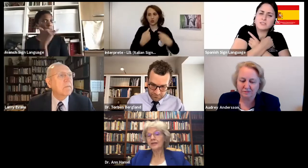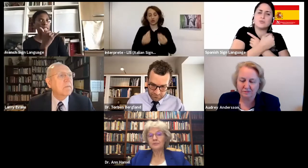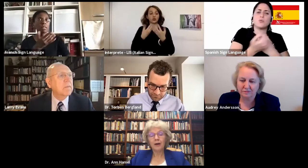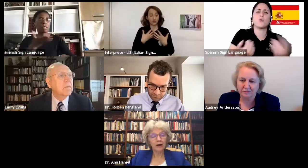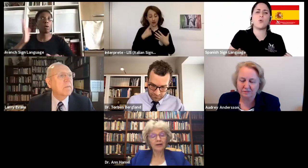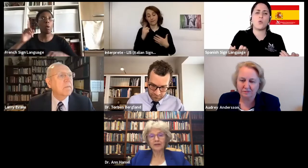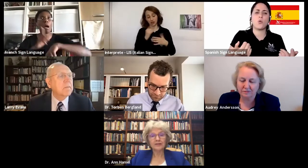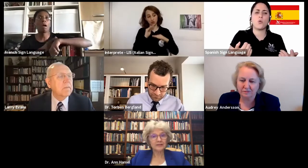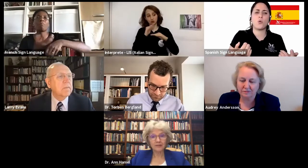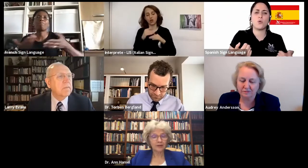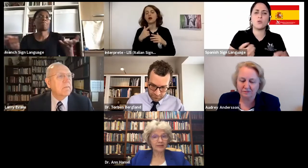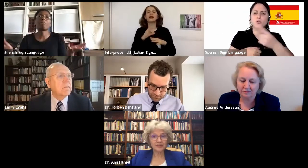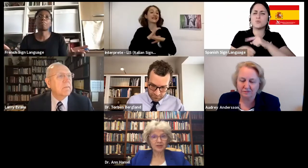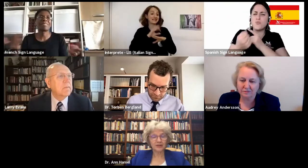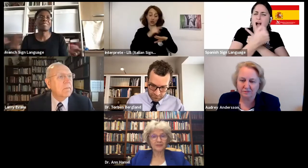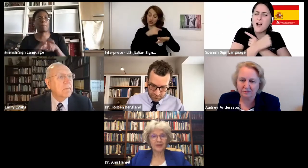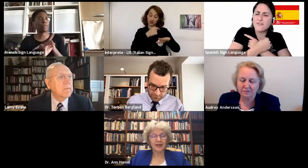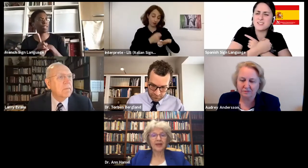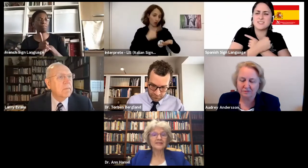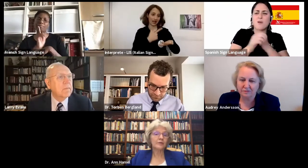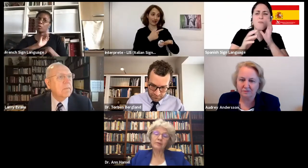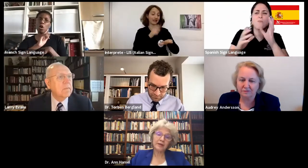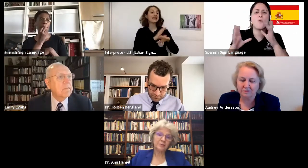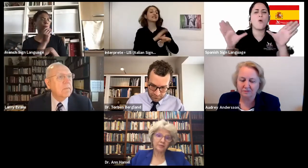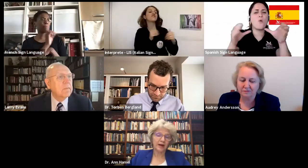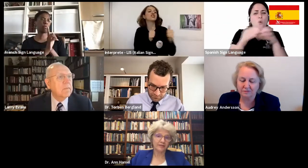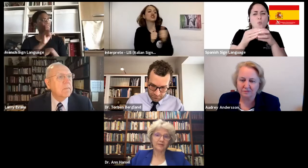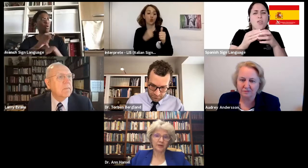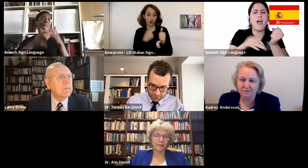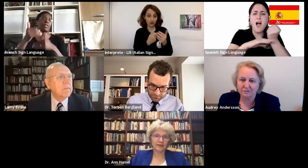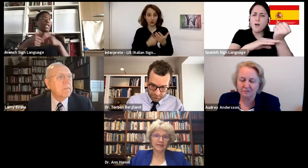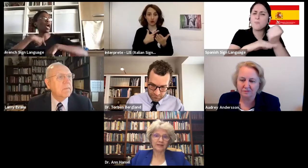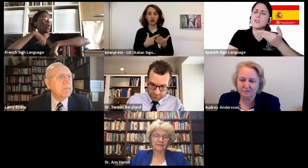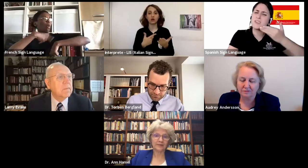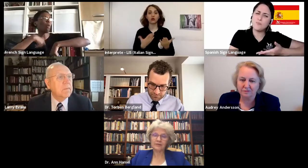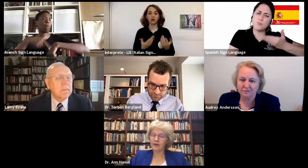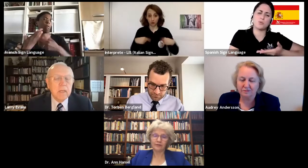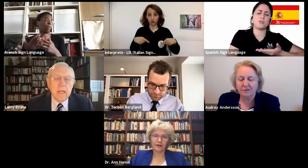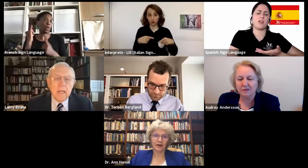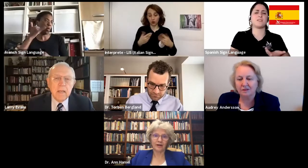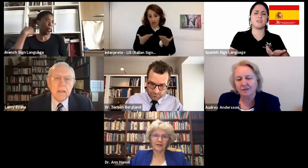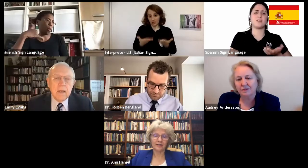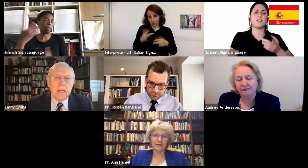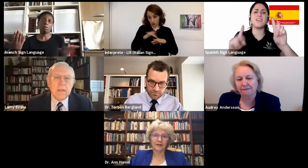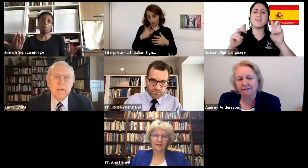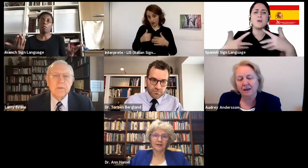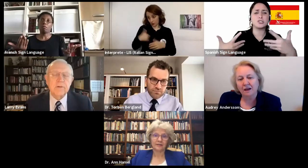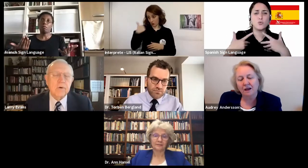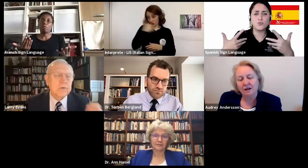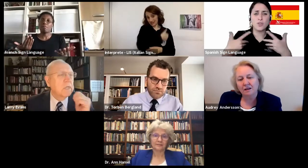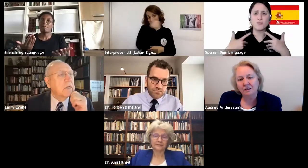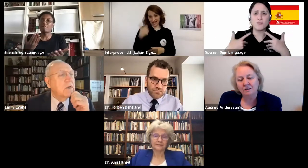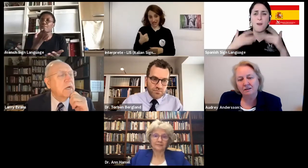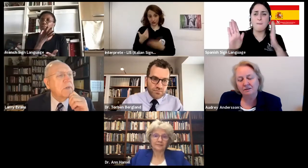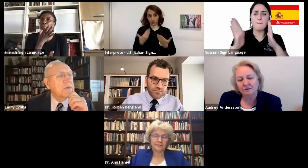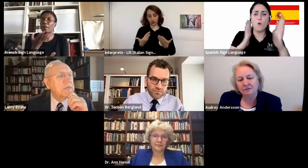And that's part of this suffering this year is that we've been deprived of community. It's very, very hard. Yeah, this